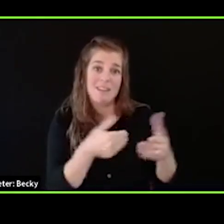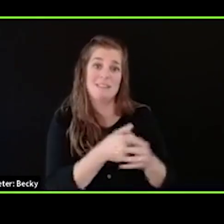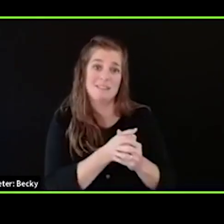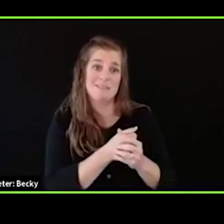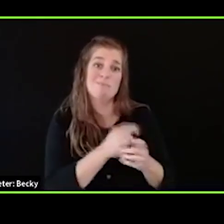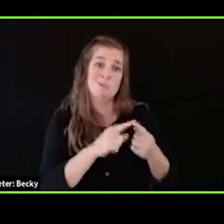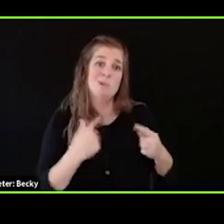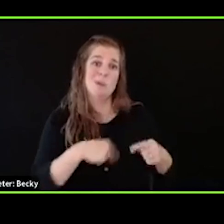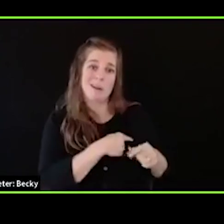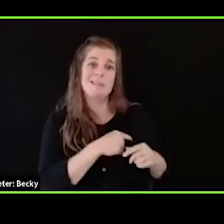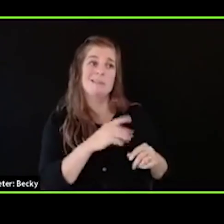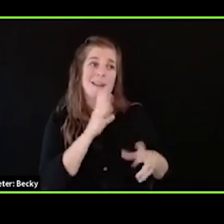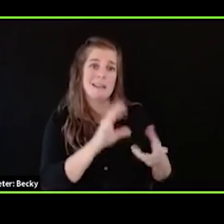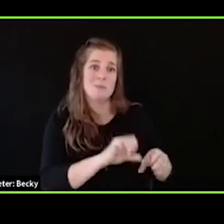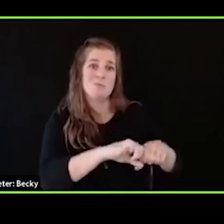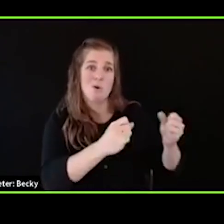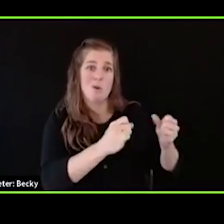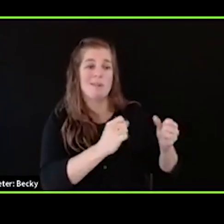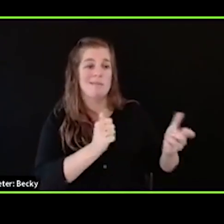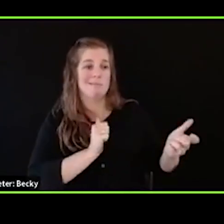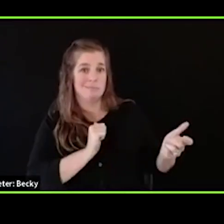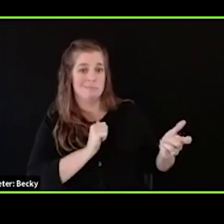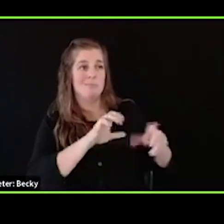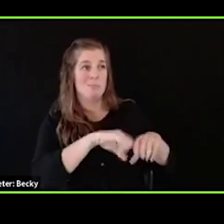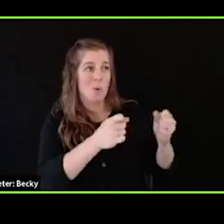doing have broken themselves and broken the community.